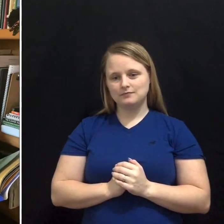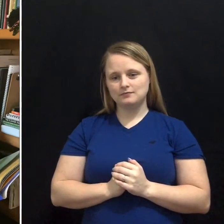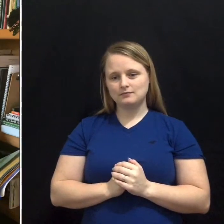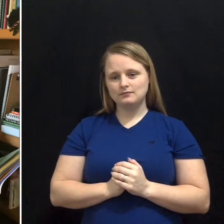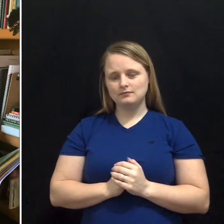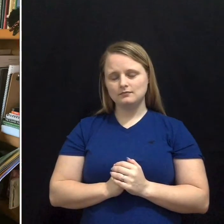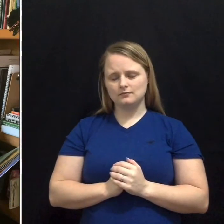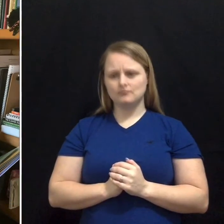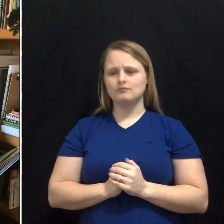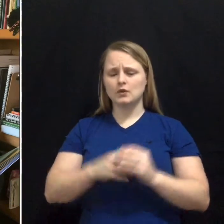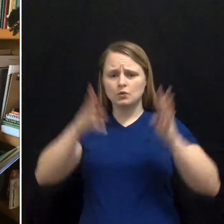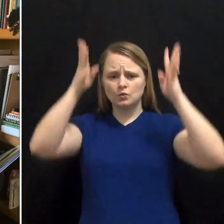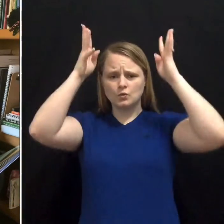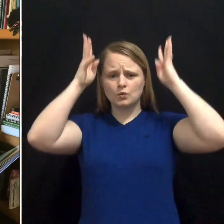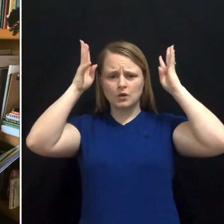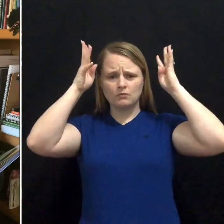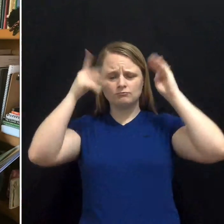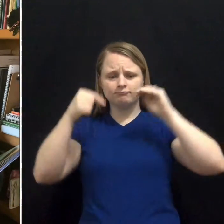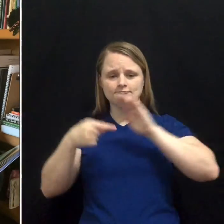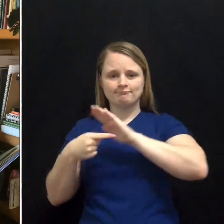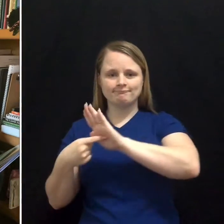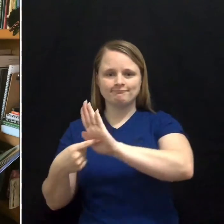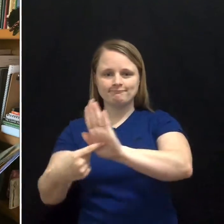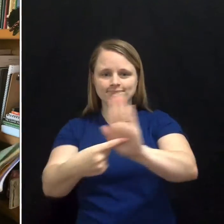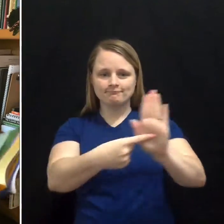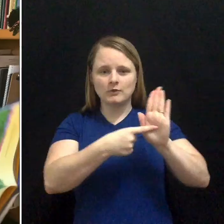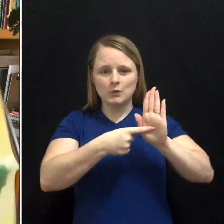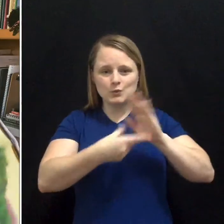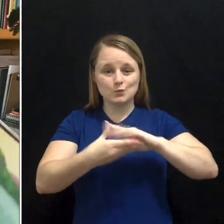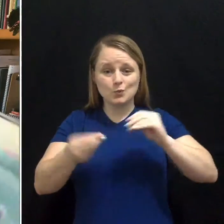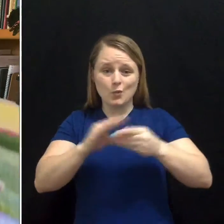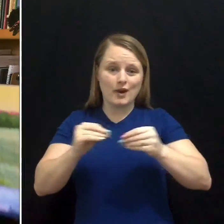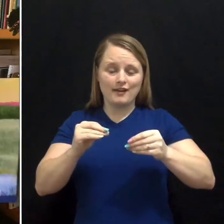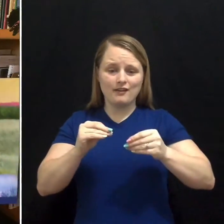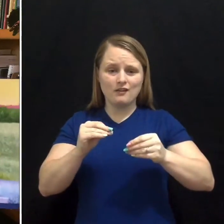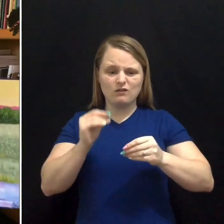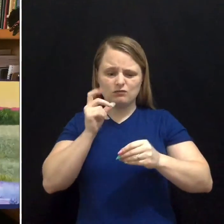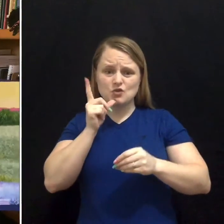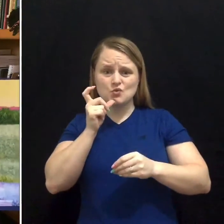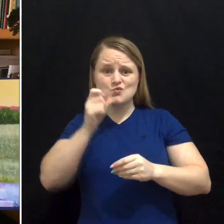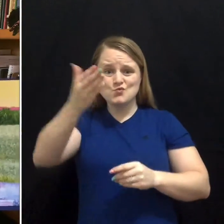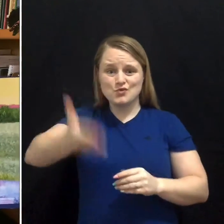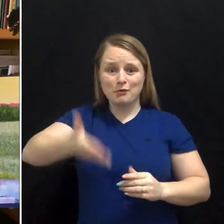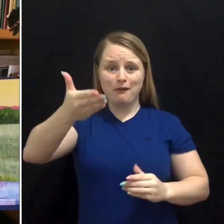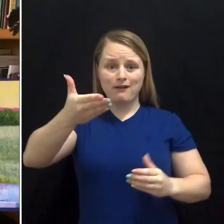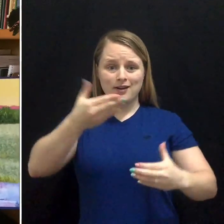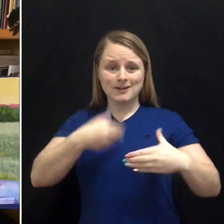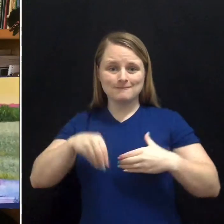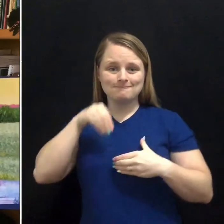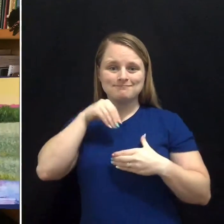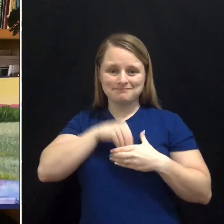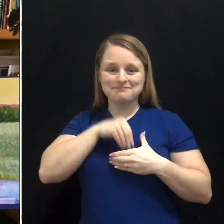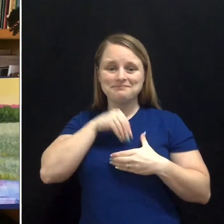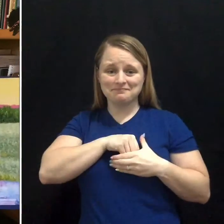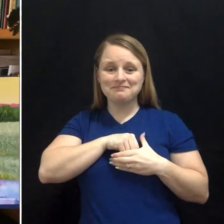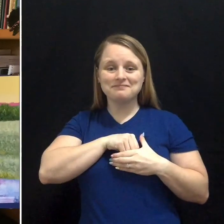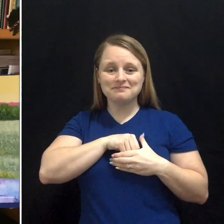It tells the true story of just who you are.